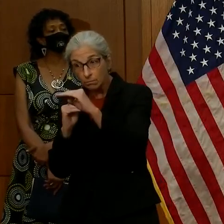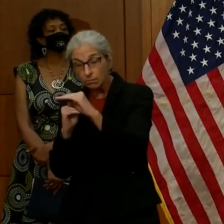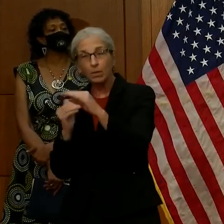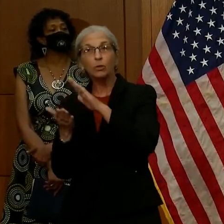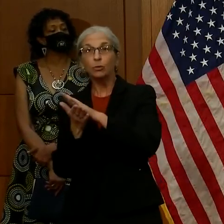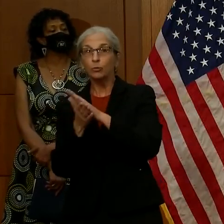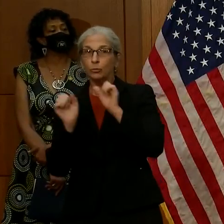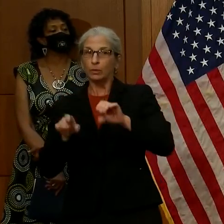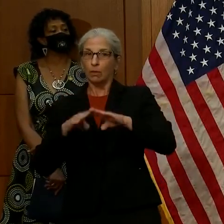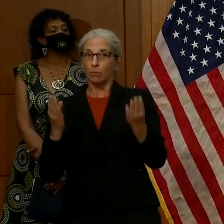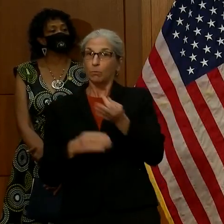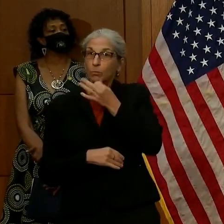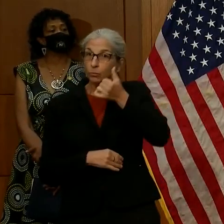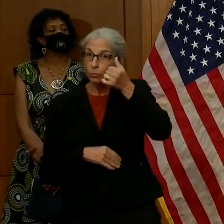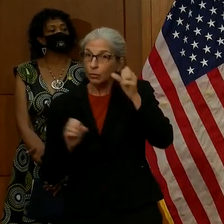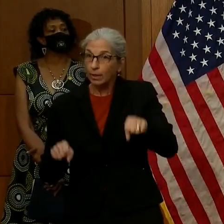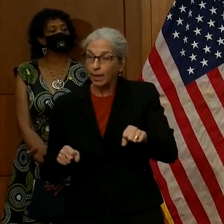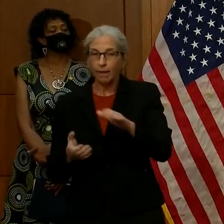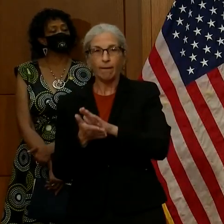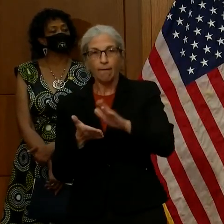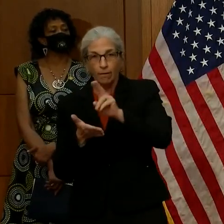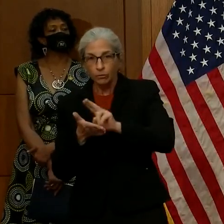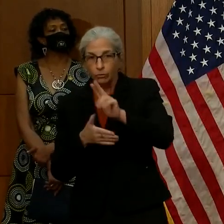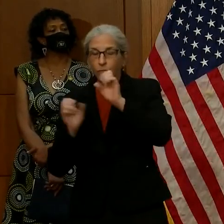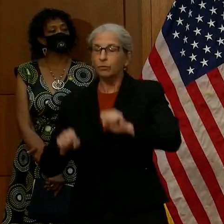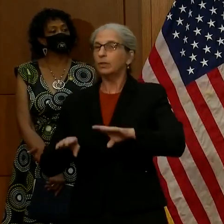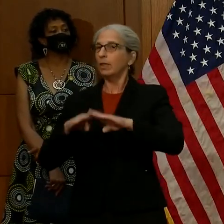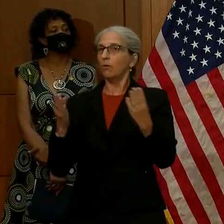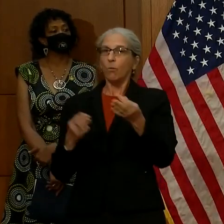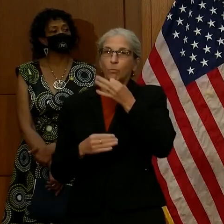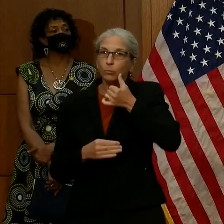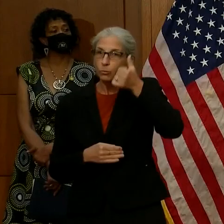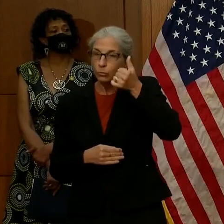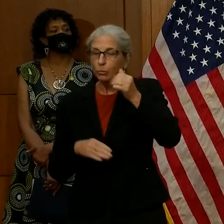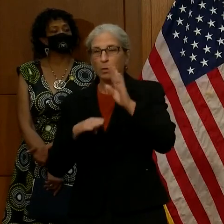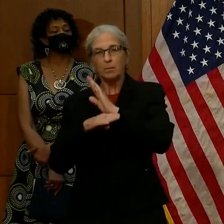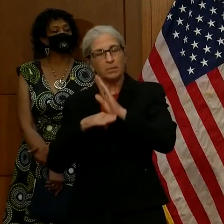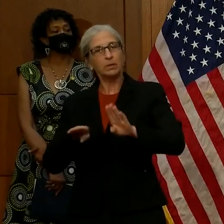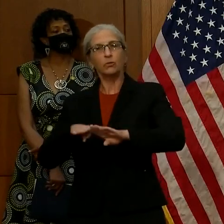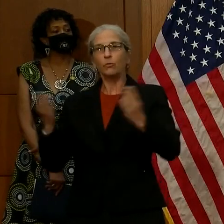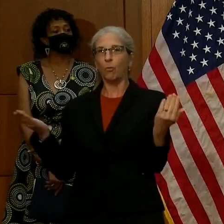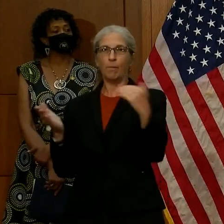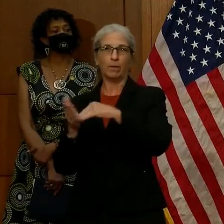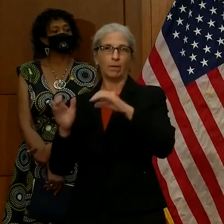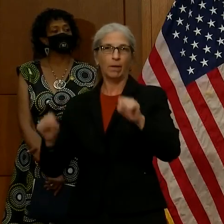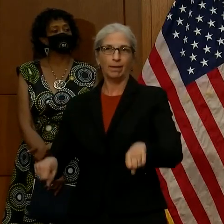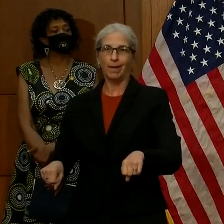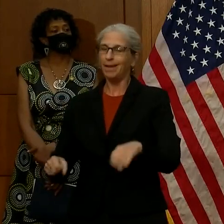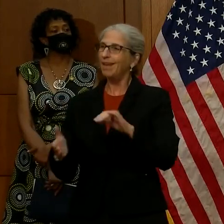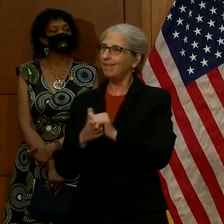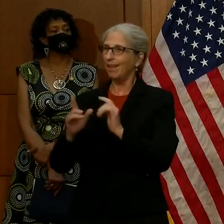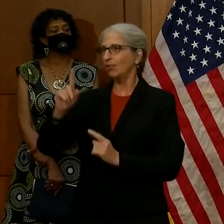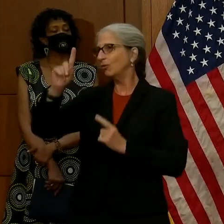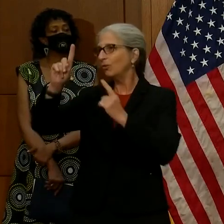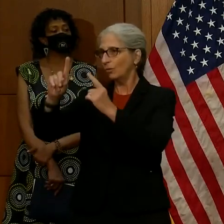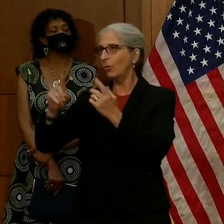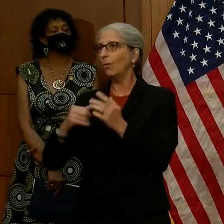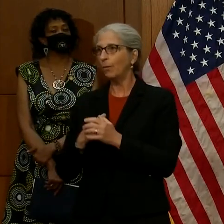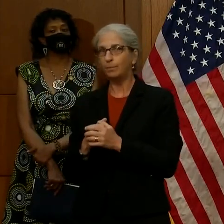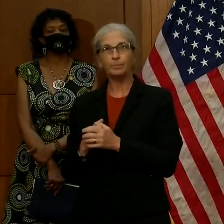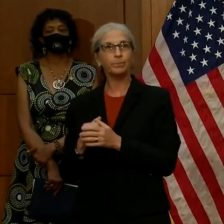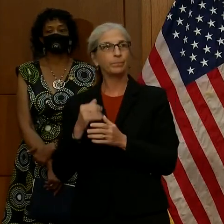sooner, our colleges and universities, and our businesses. And so that's really the goal of what we're trying to do and what we're trying to accomplish.